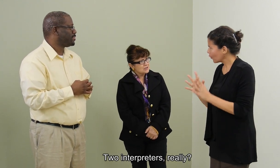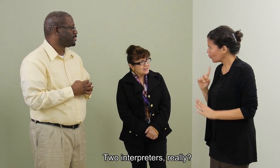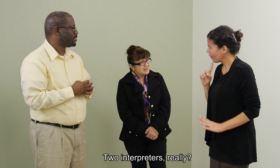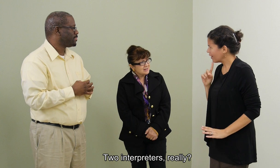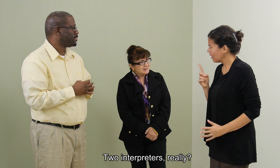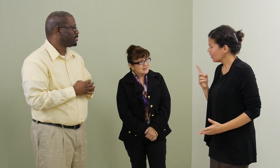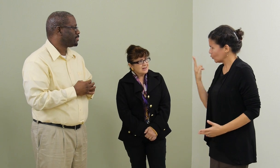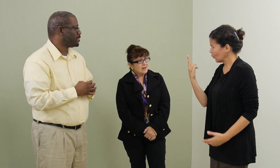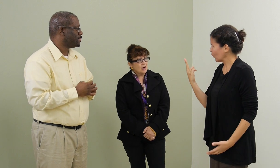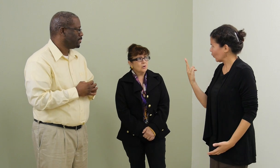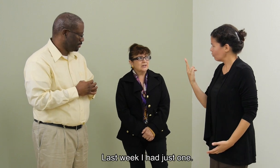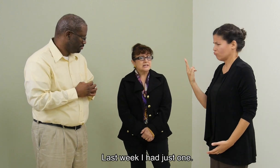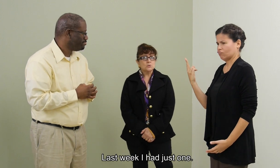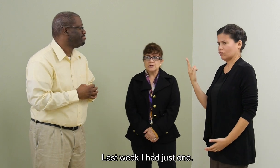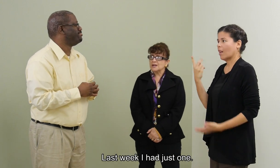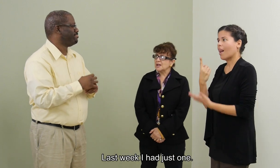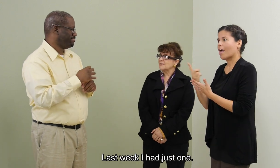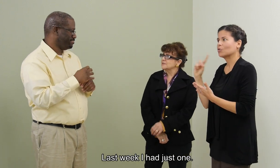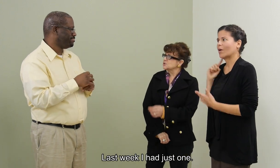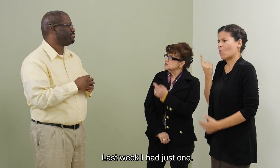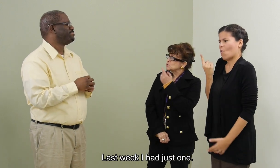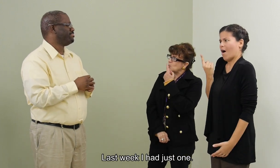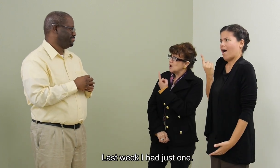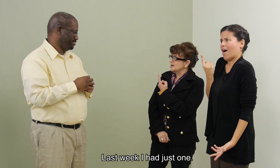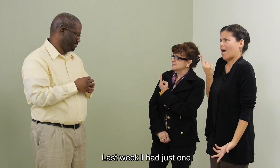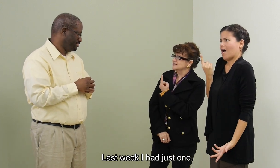really? Oh, last week I have just one.